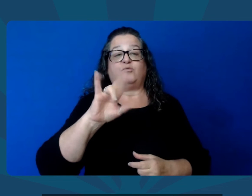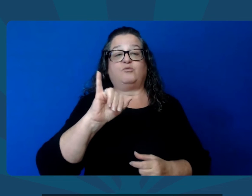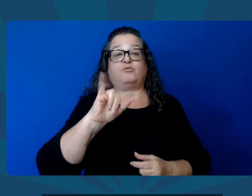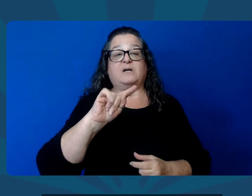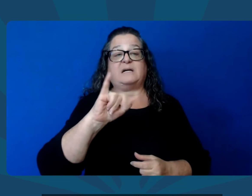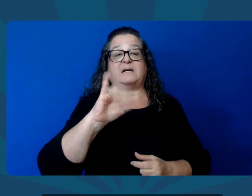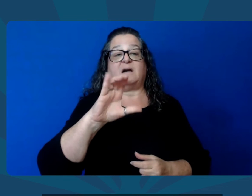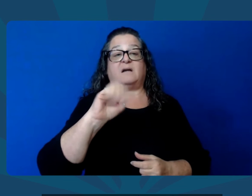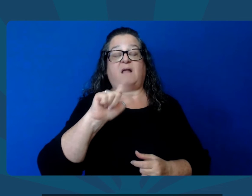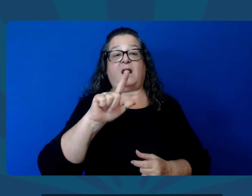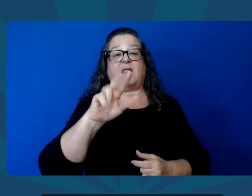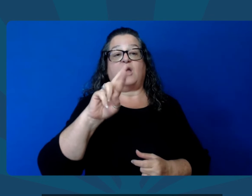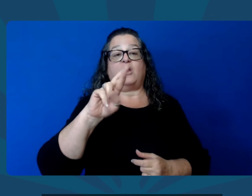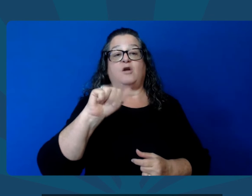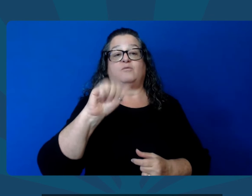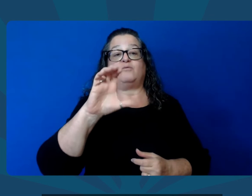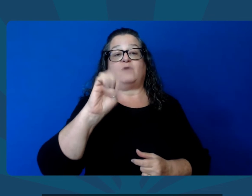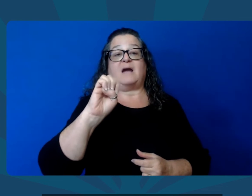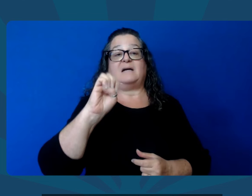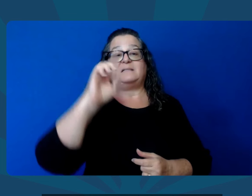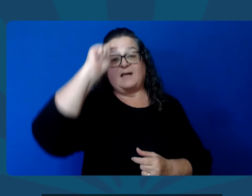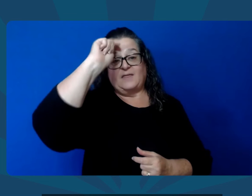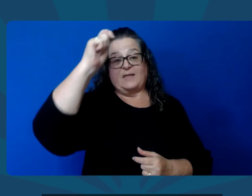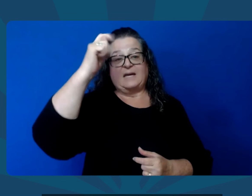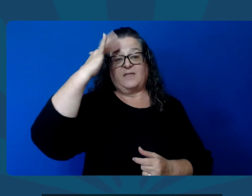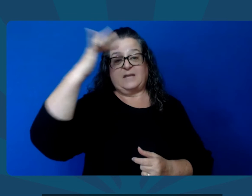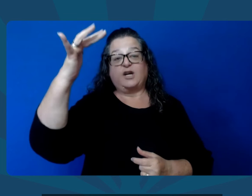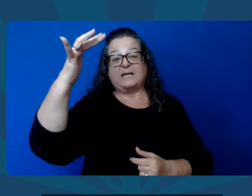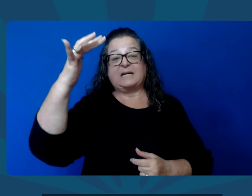indoctrinating students in critical race theory.